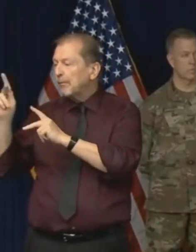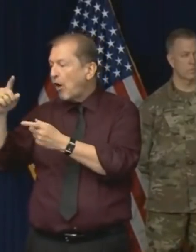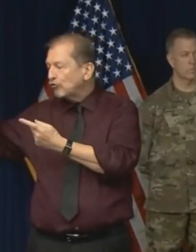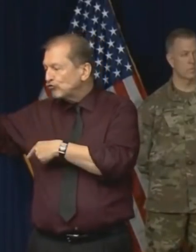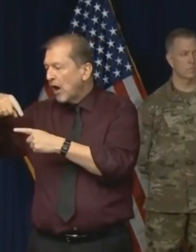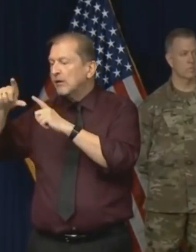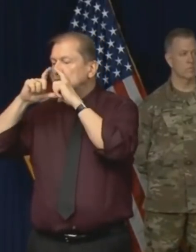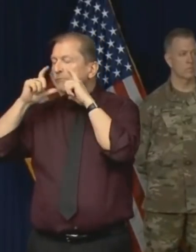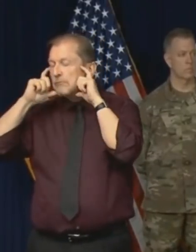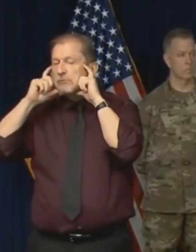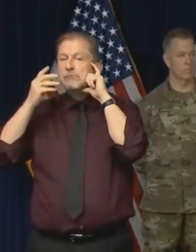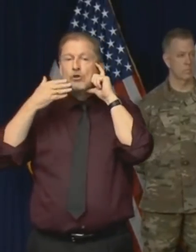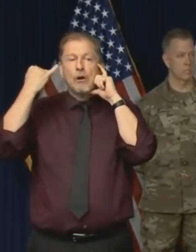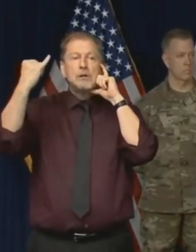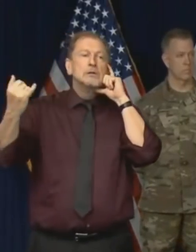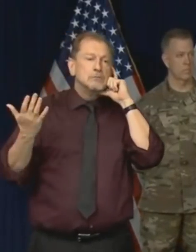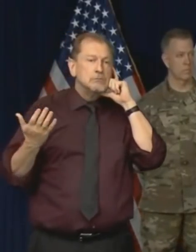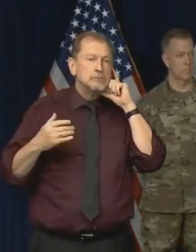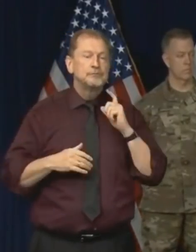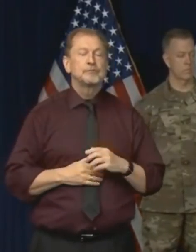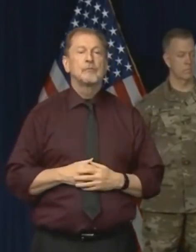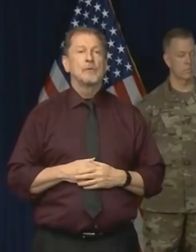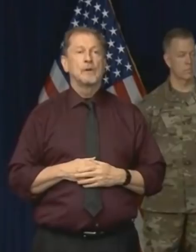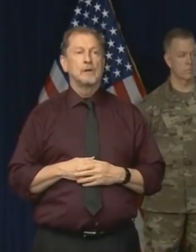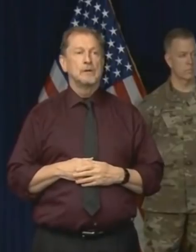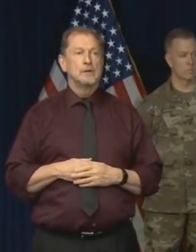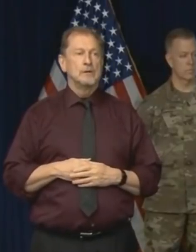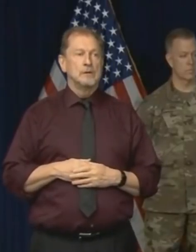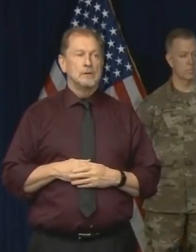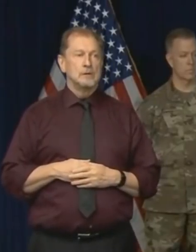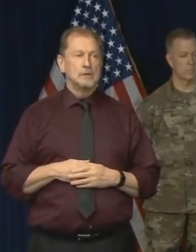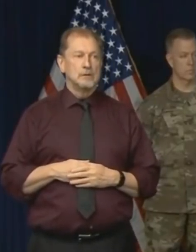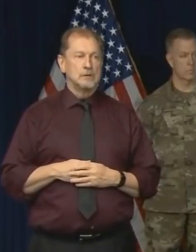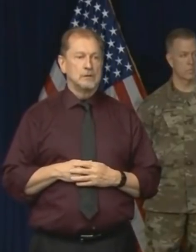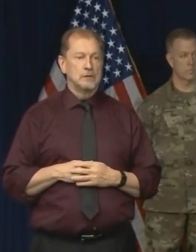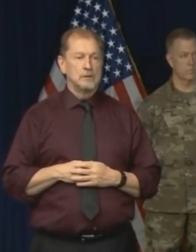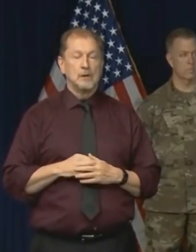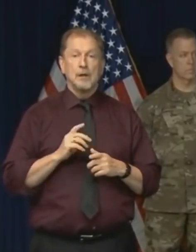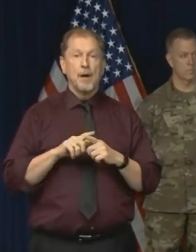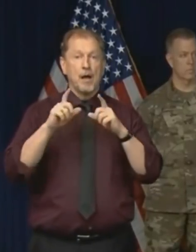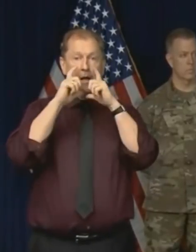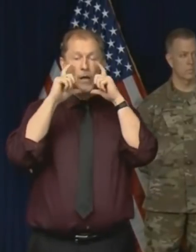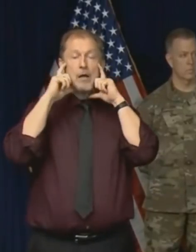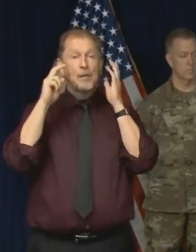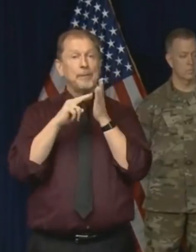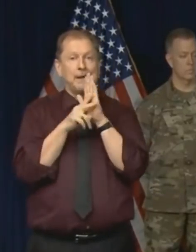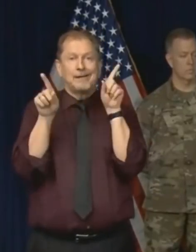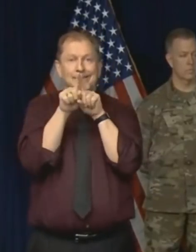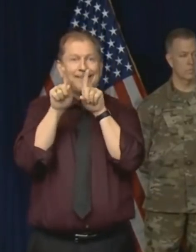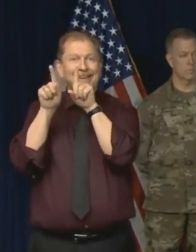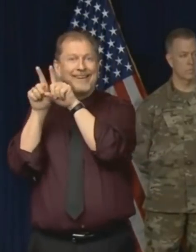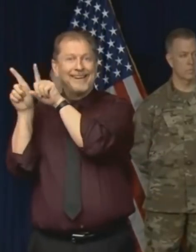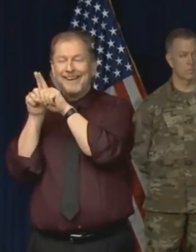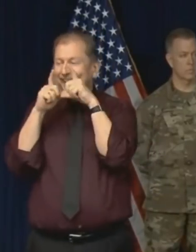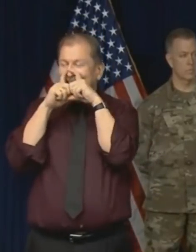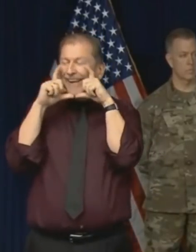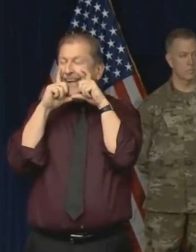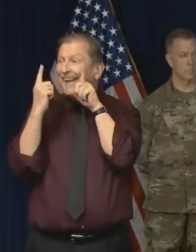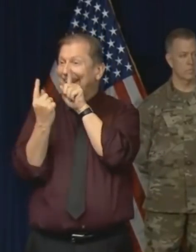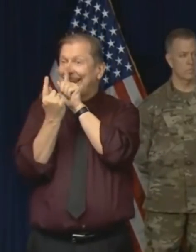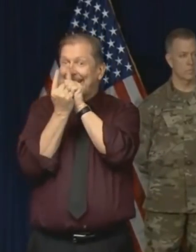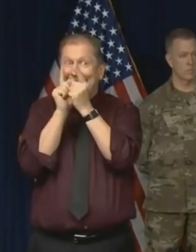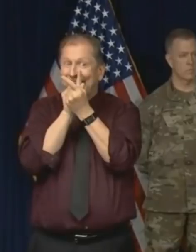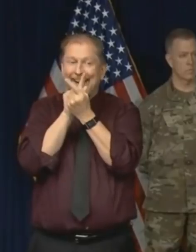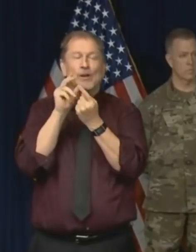So that doesn't, by the way, that doesn't mitigate the idea that you need to maintain your social distance, you know, to having the mask on is an